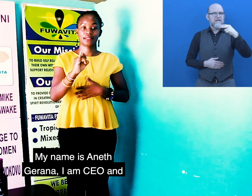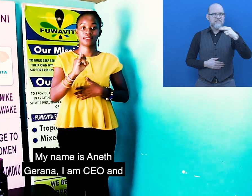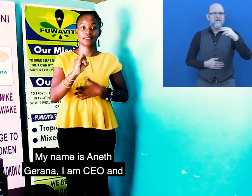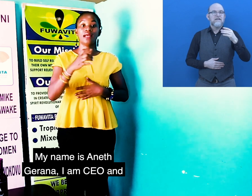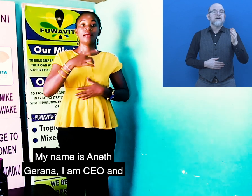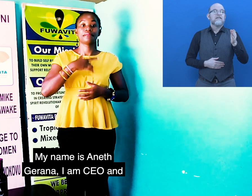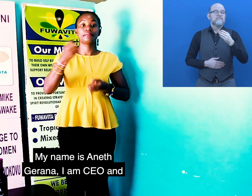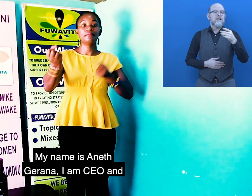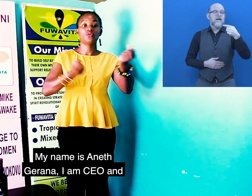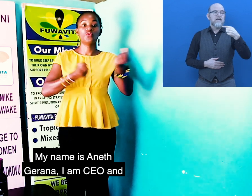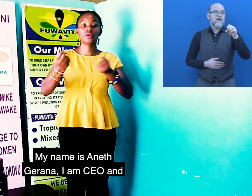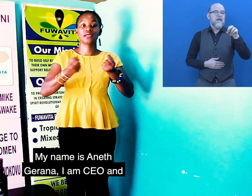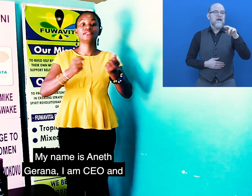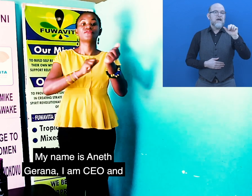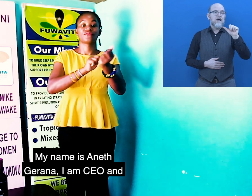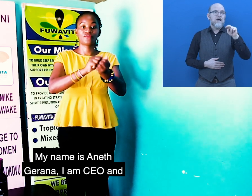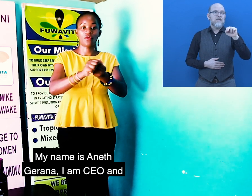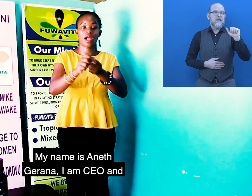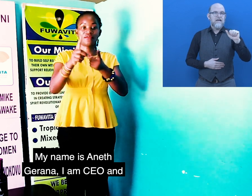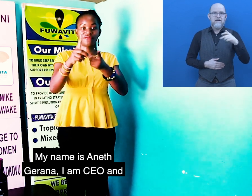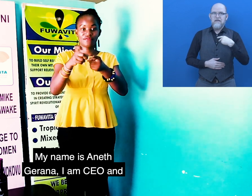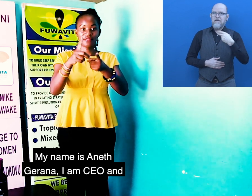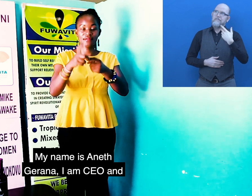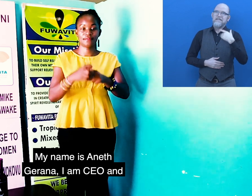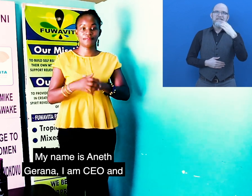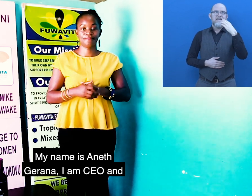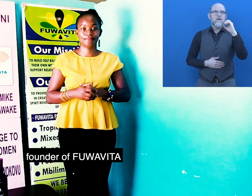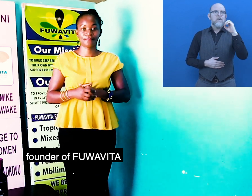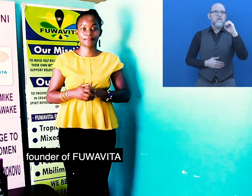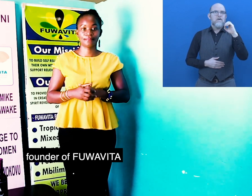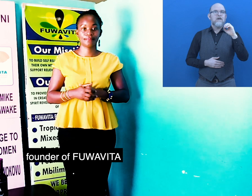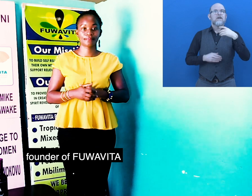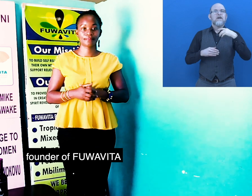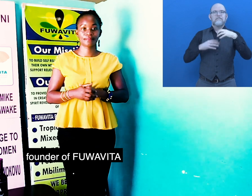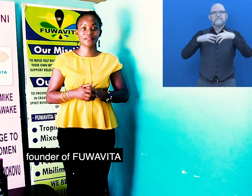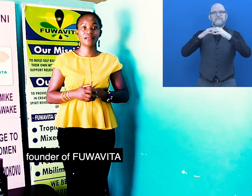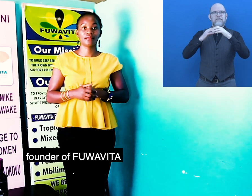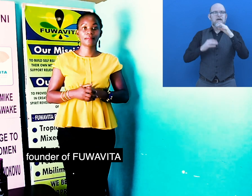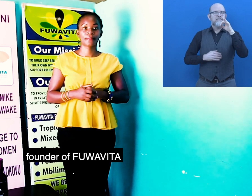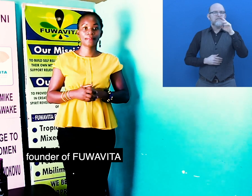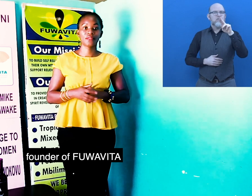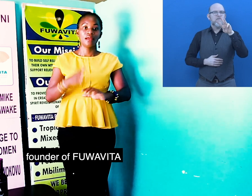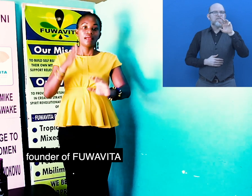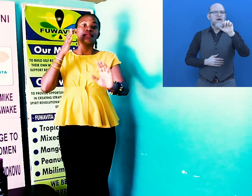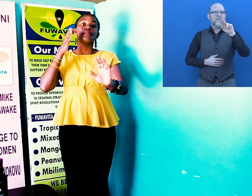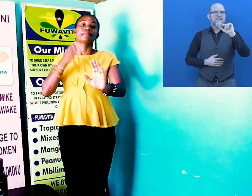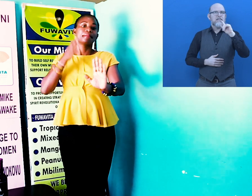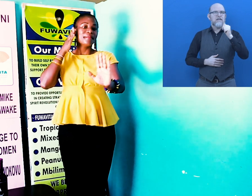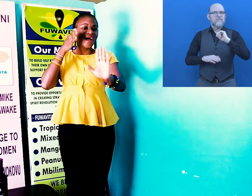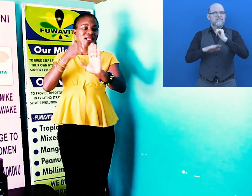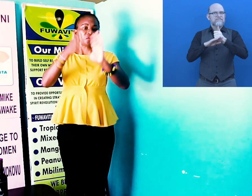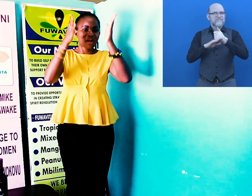Anneti Gerana Isaya. I'm a CEO and founder of Fuwa Vita.